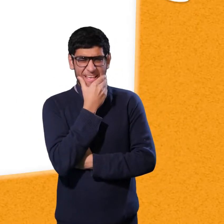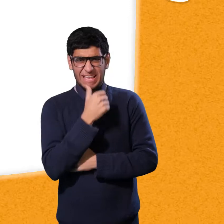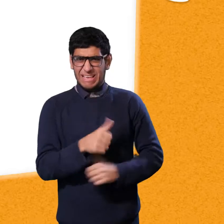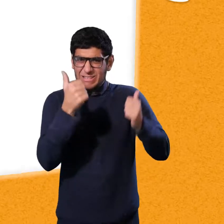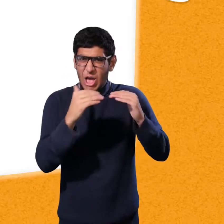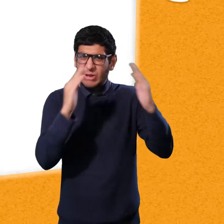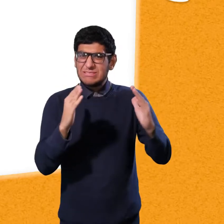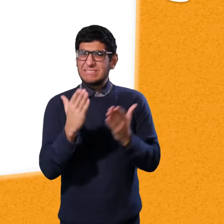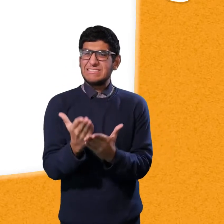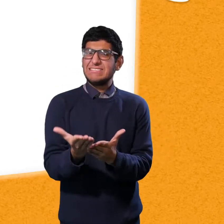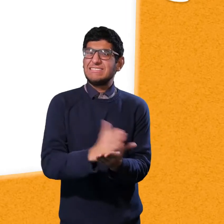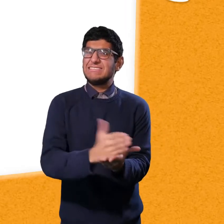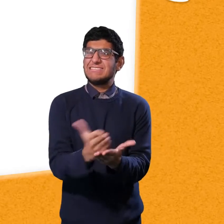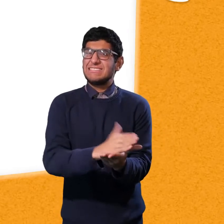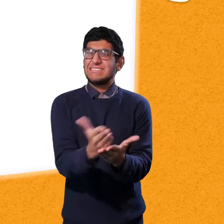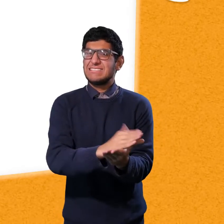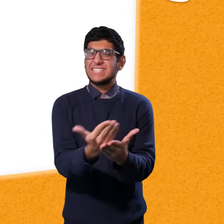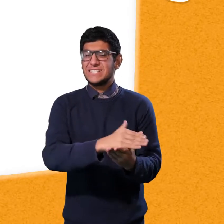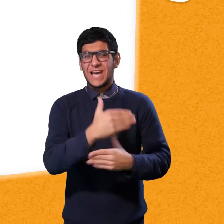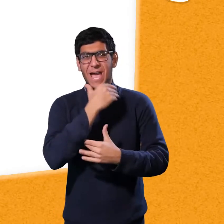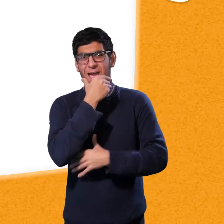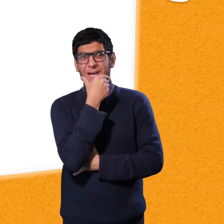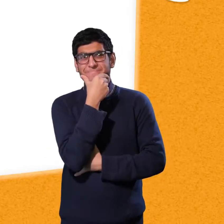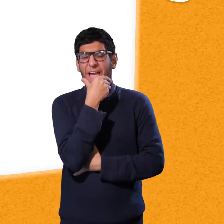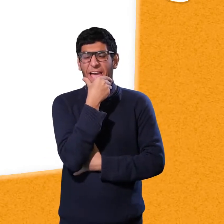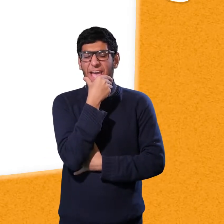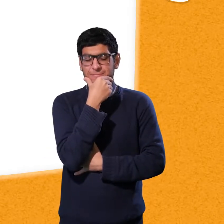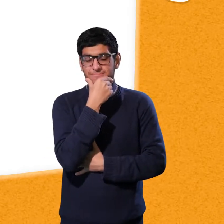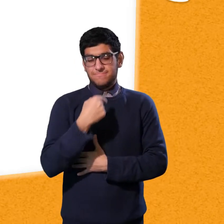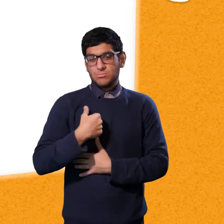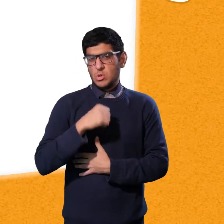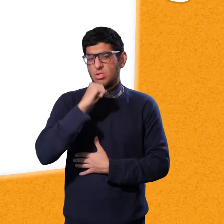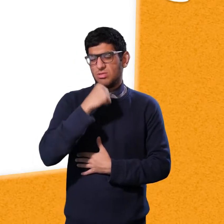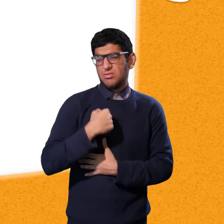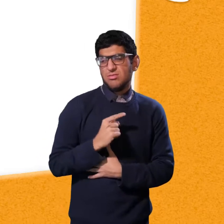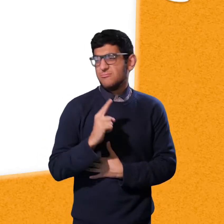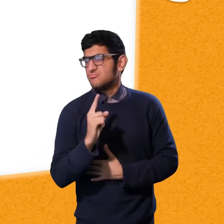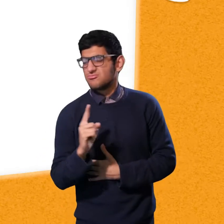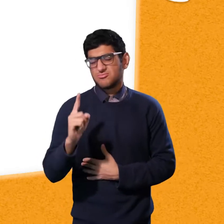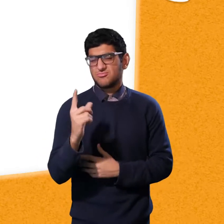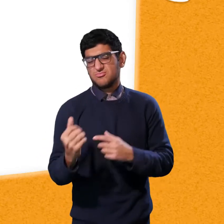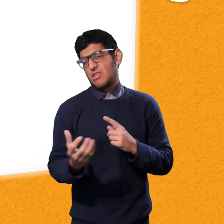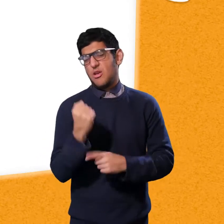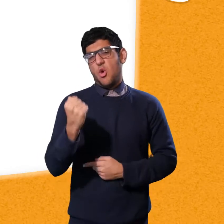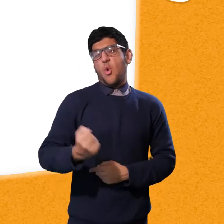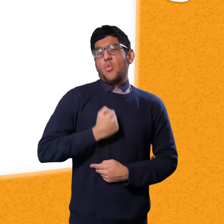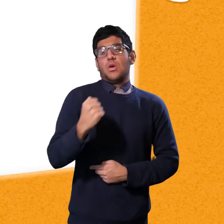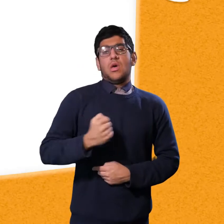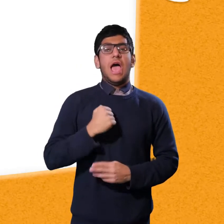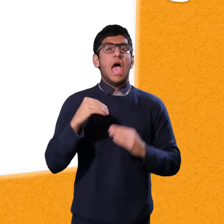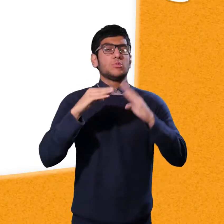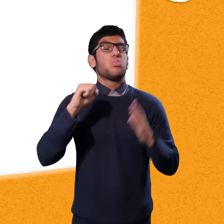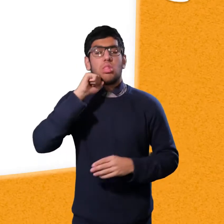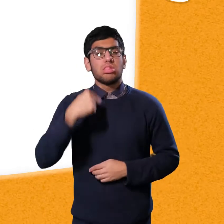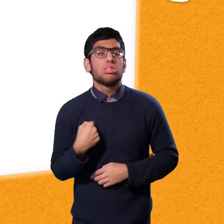pig watched and said, well, I'm not so sure about your house. I'm going to build my